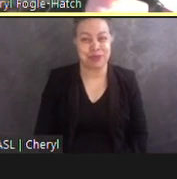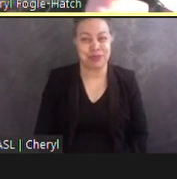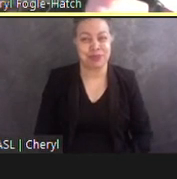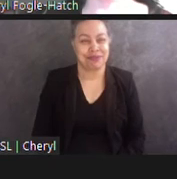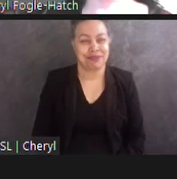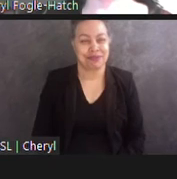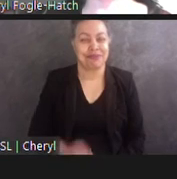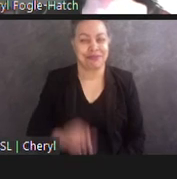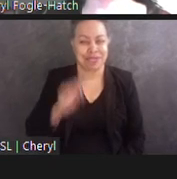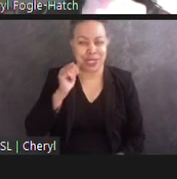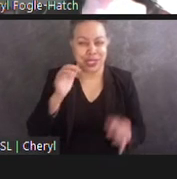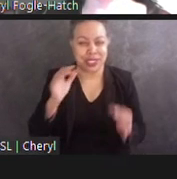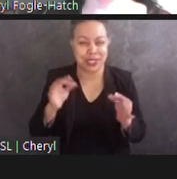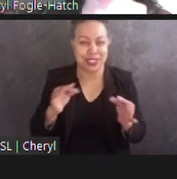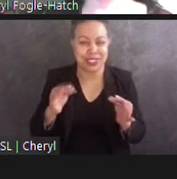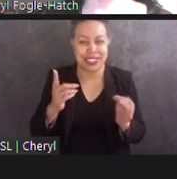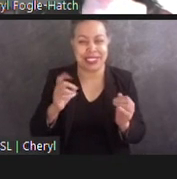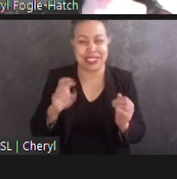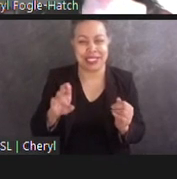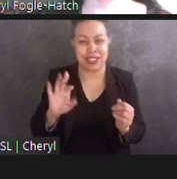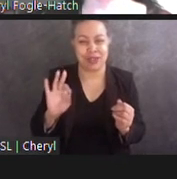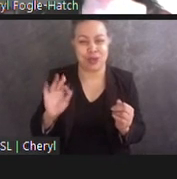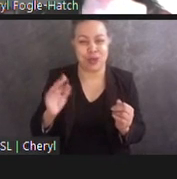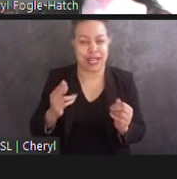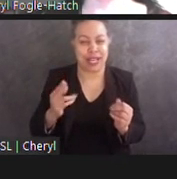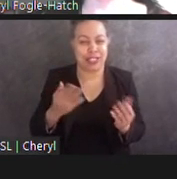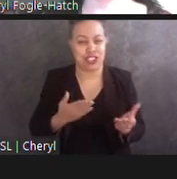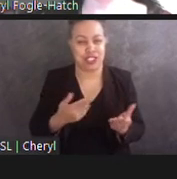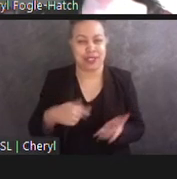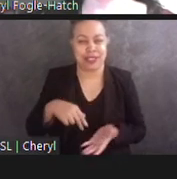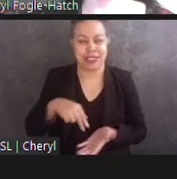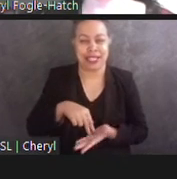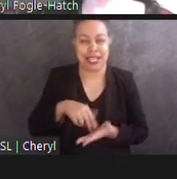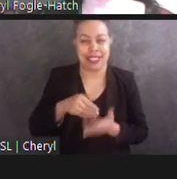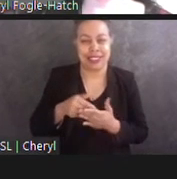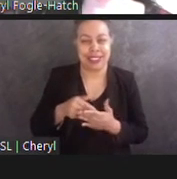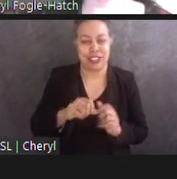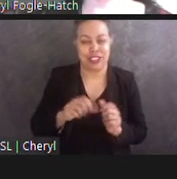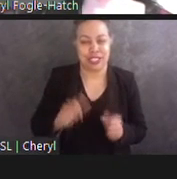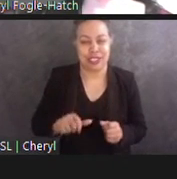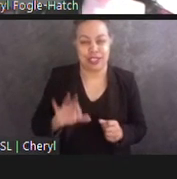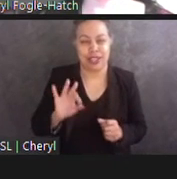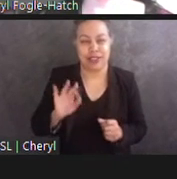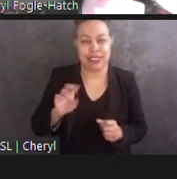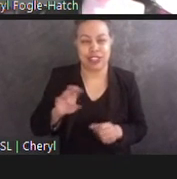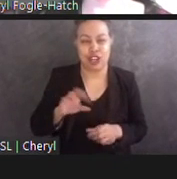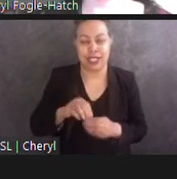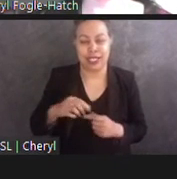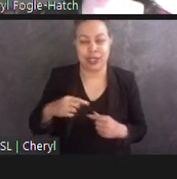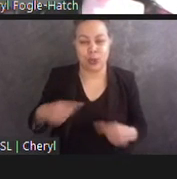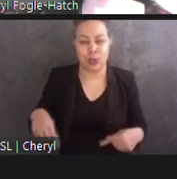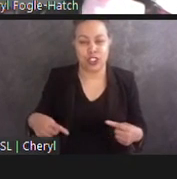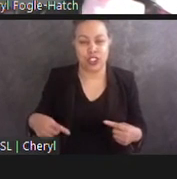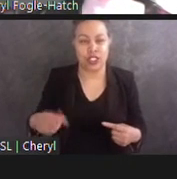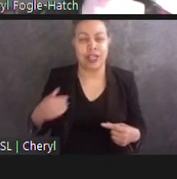Transcription. Dr. Fogel Hatch stands next to the statue of FDR in a wheelchair. She has her arm around his shoulder.